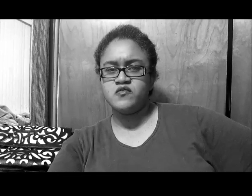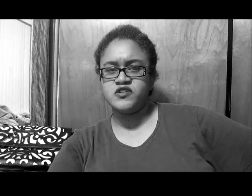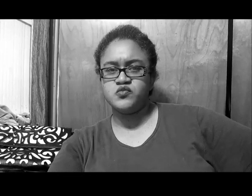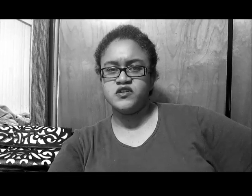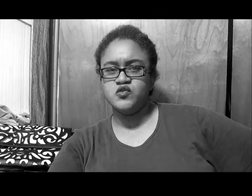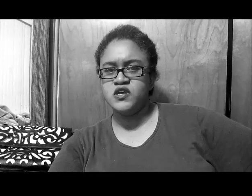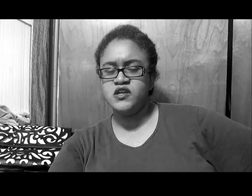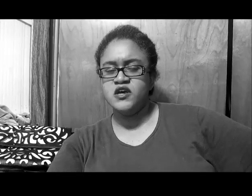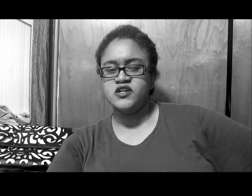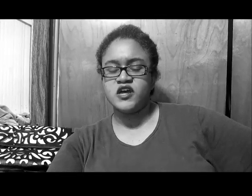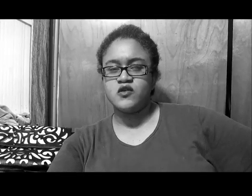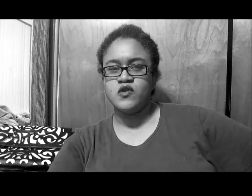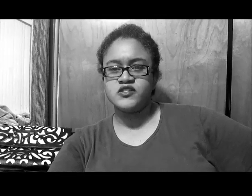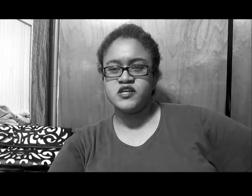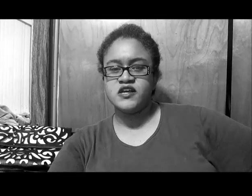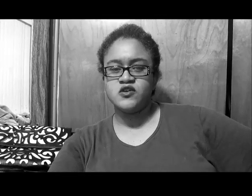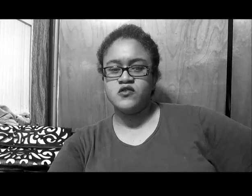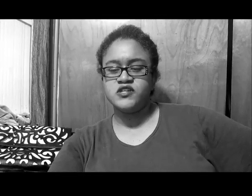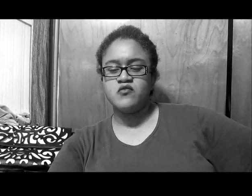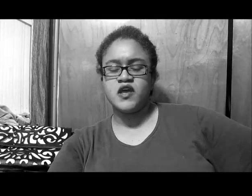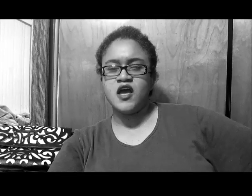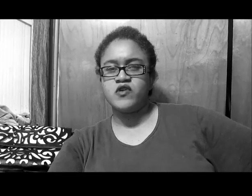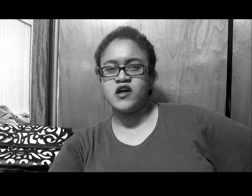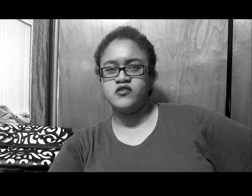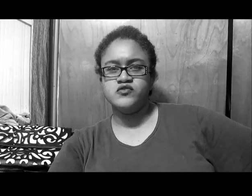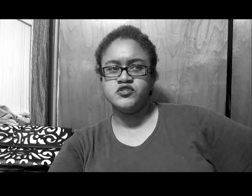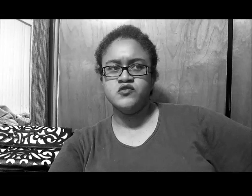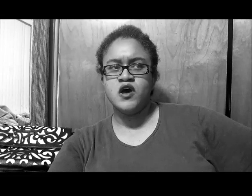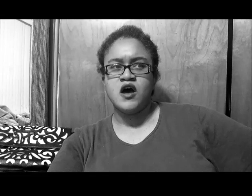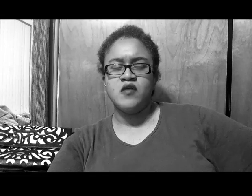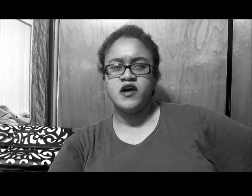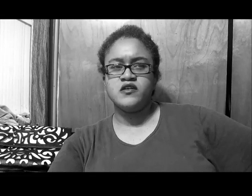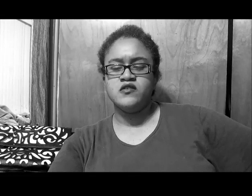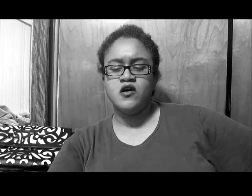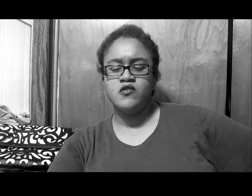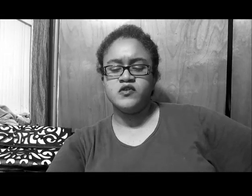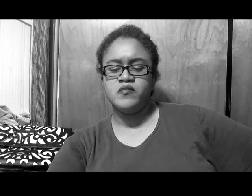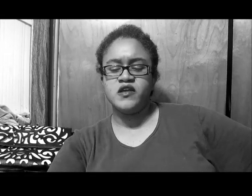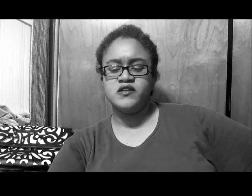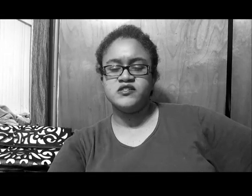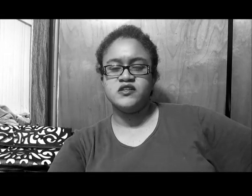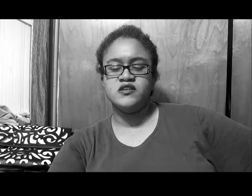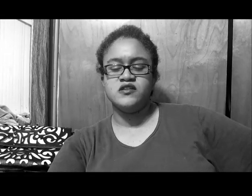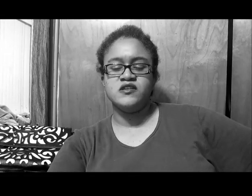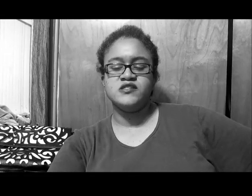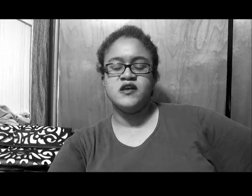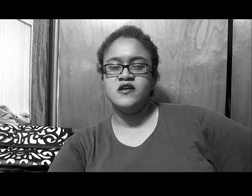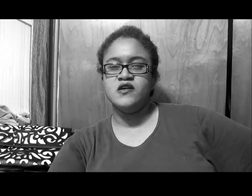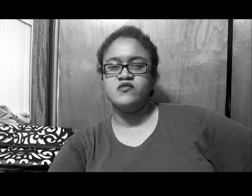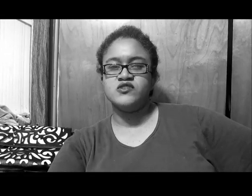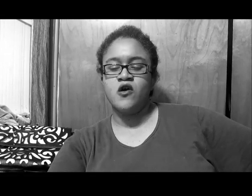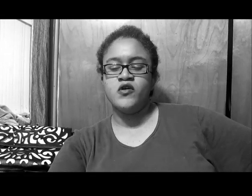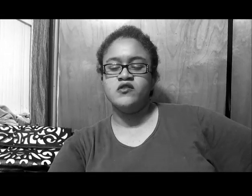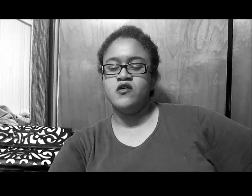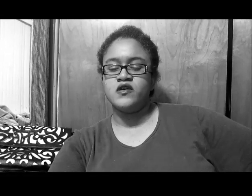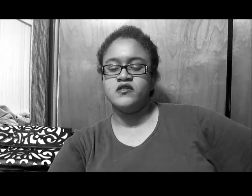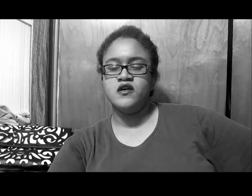there are minutes we didn't need, just like Greg said, that's all the time we have, we got a new suit, I'm like, you know, I mean, this, this here, it was already long enough,